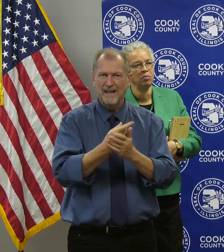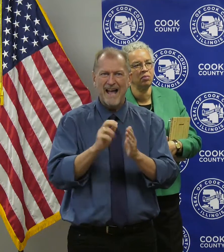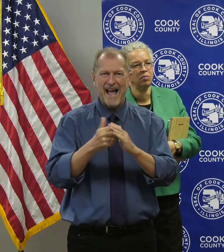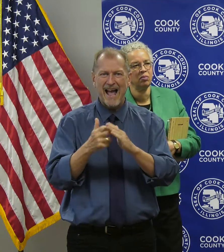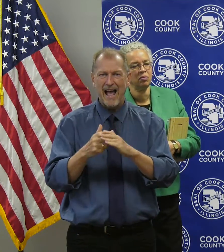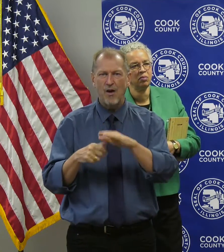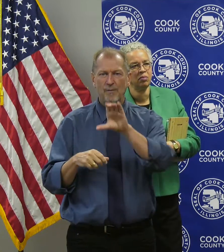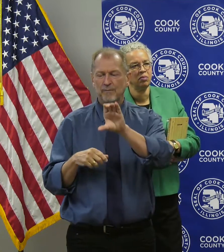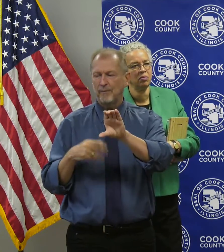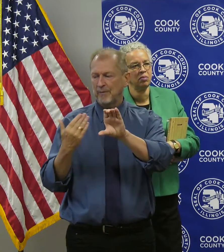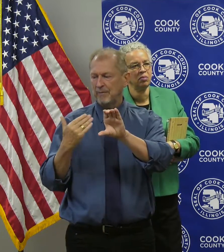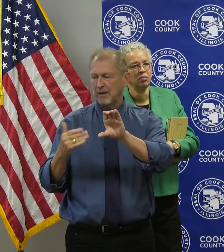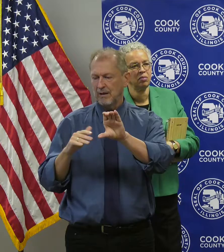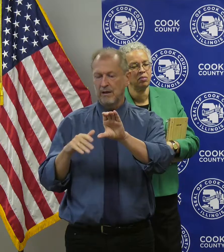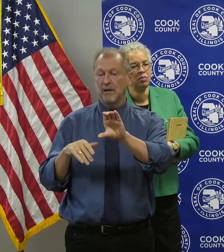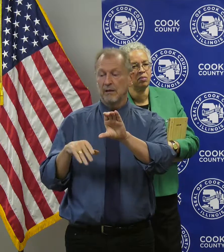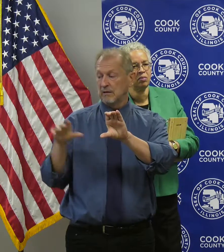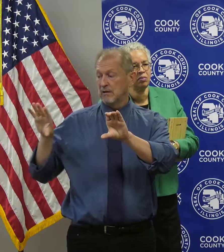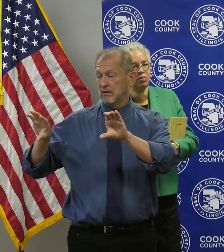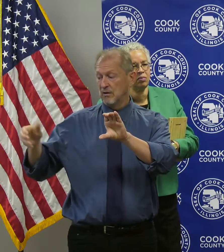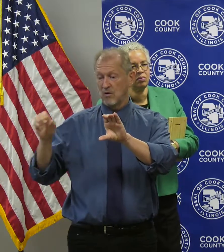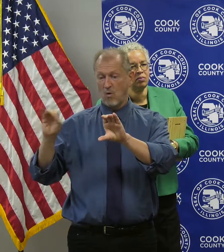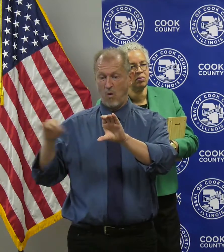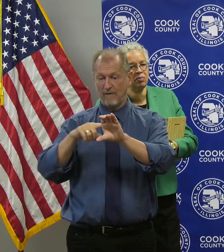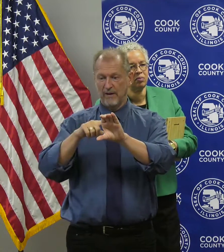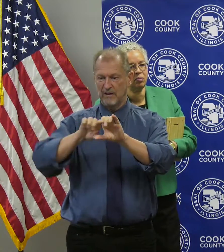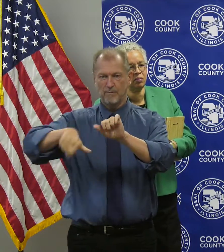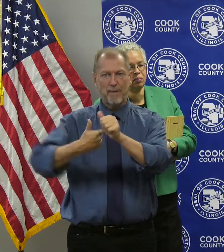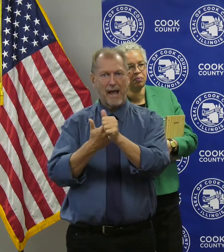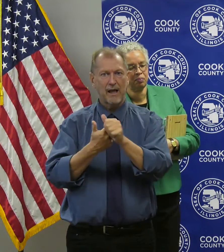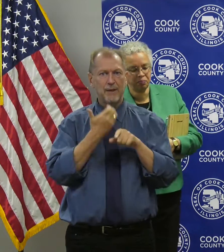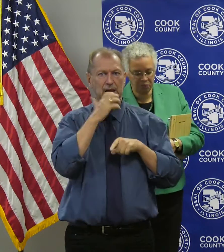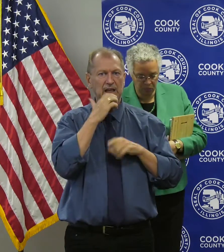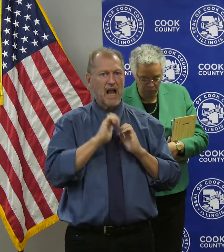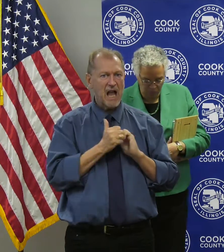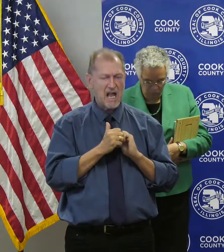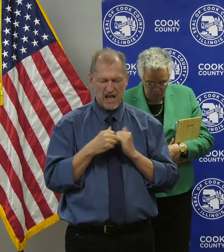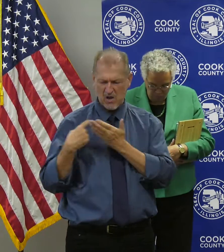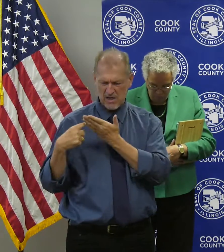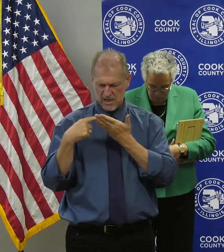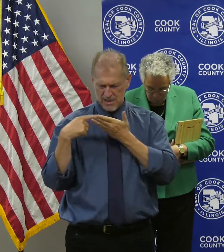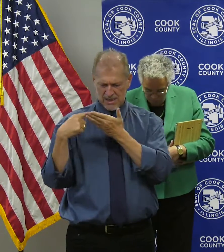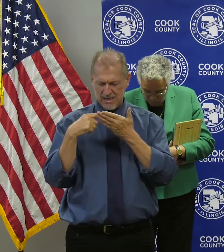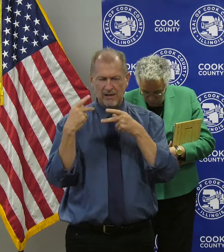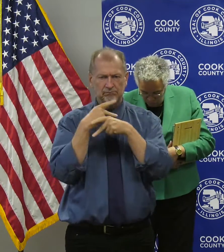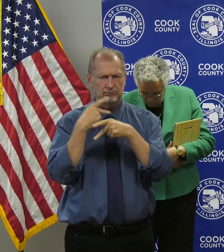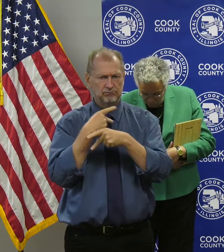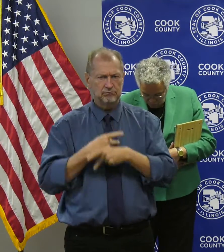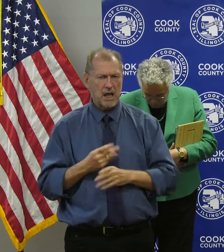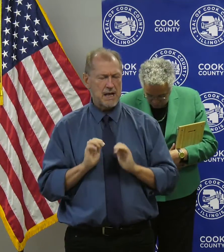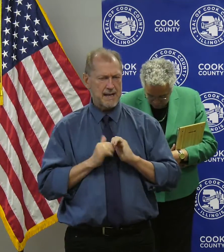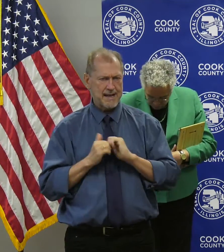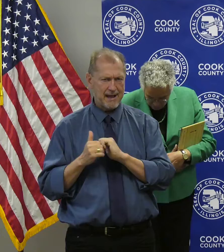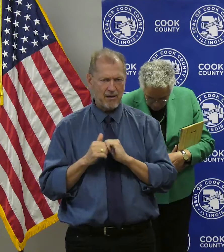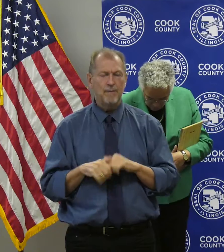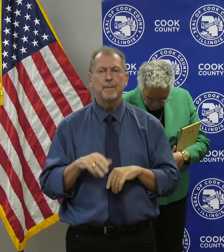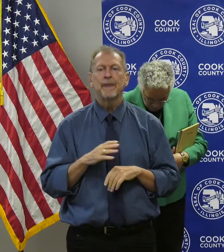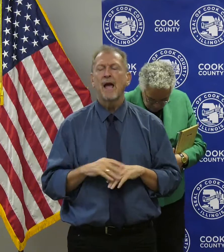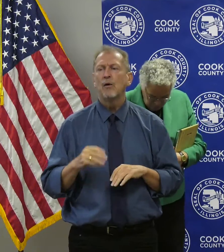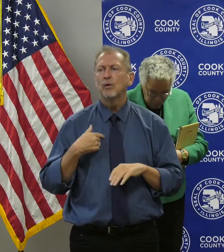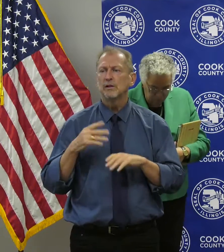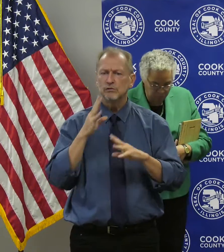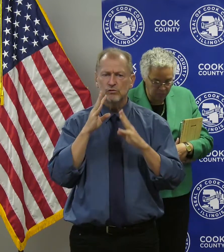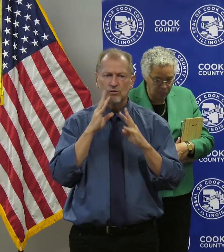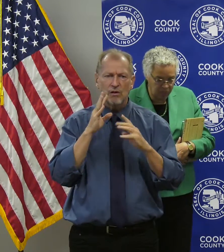scheduled shutdown. Through the discussion, through discussions and teamwork with our trade allies, members of DFM,